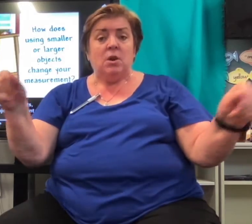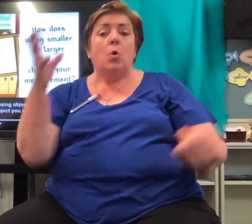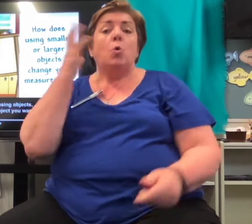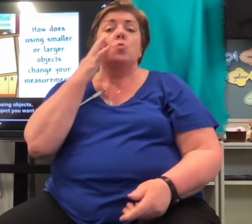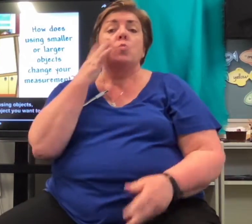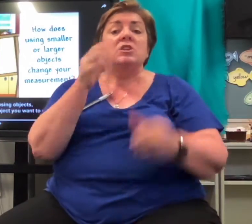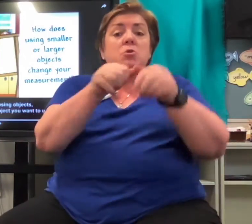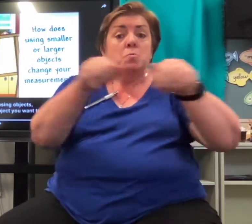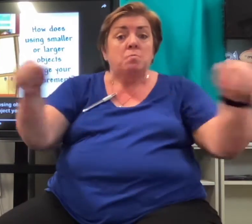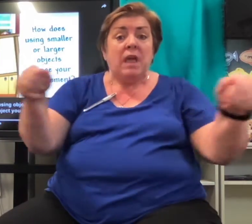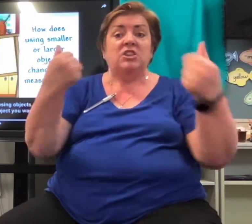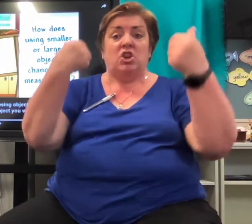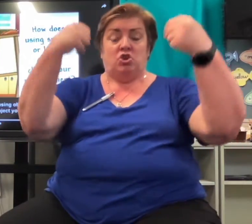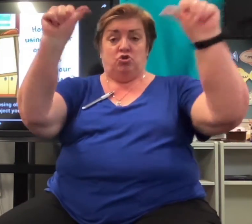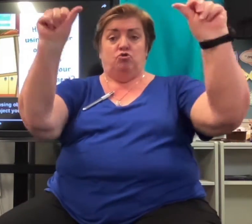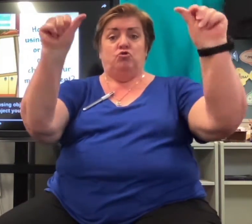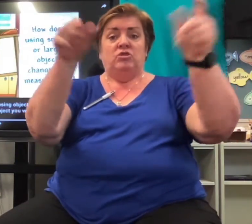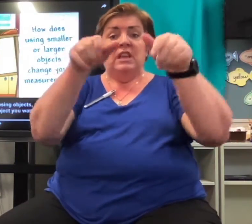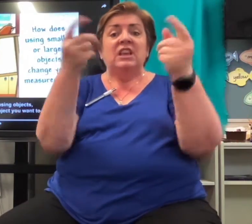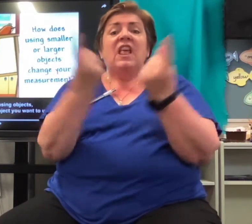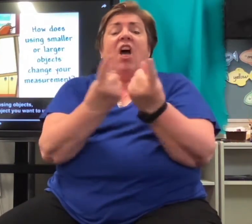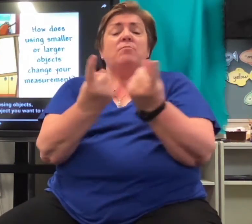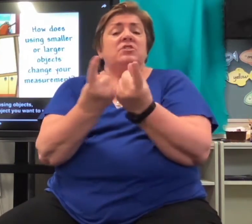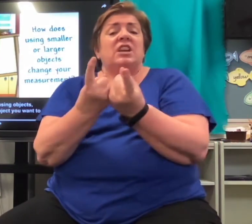think about the size of the object you want to use.